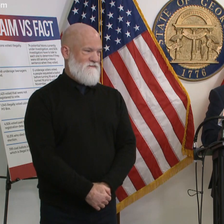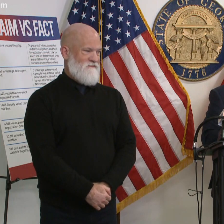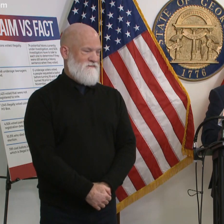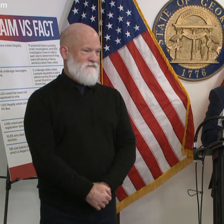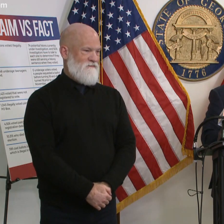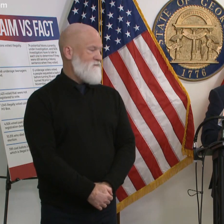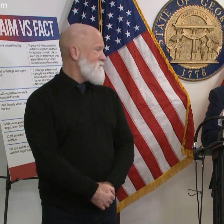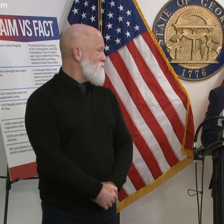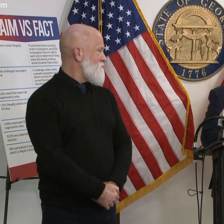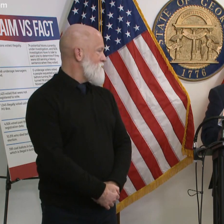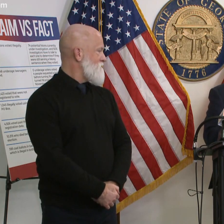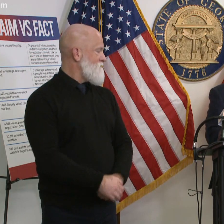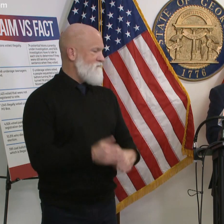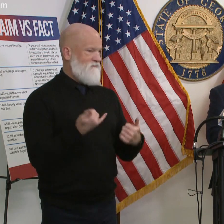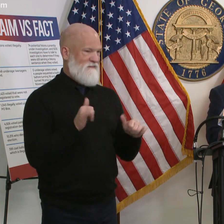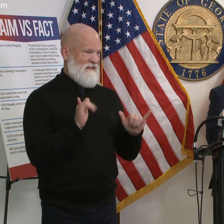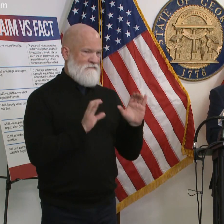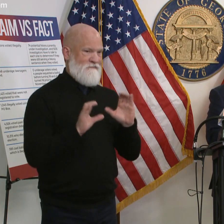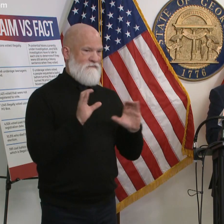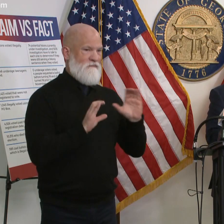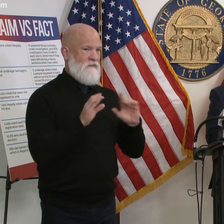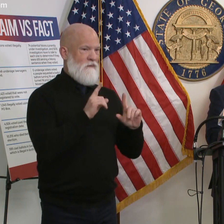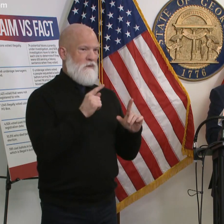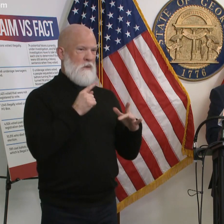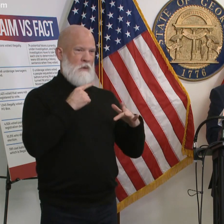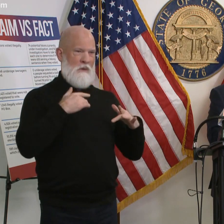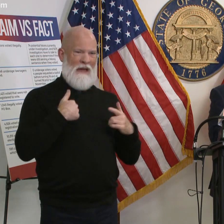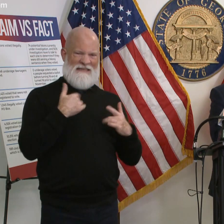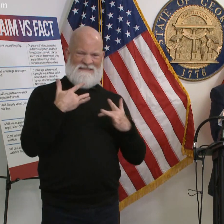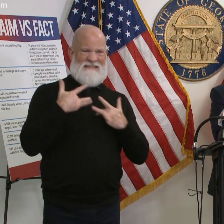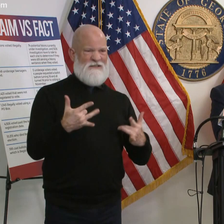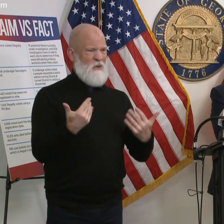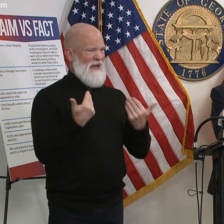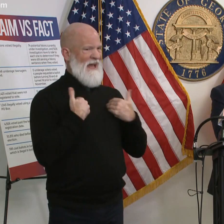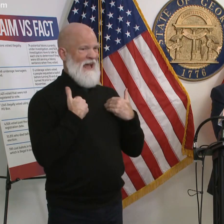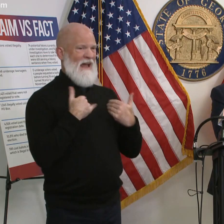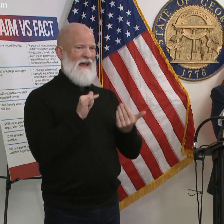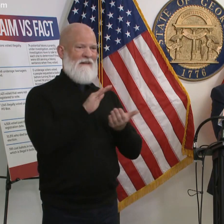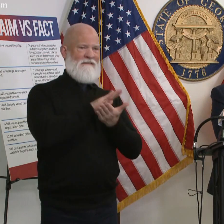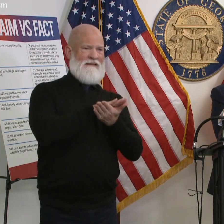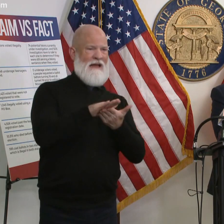normally they have this in a nice pretty pdf for me they didn't do that today because we're busy doing other things